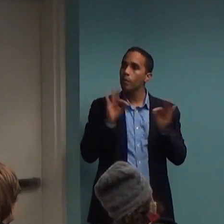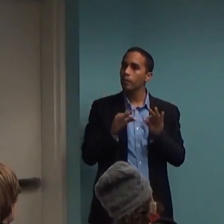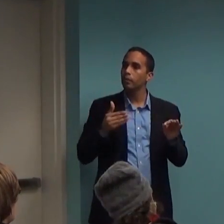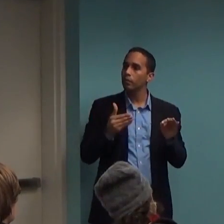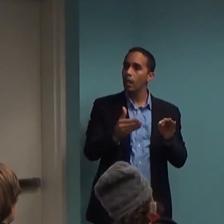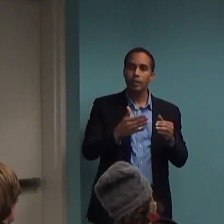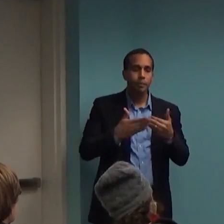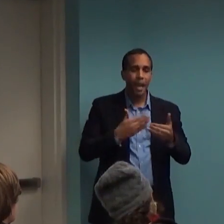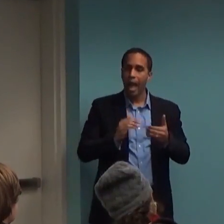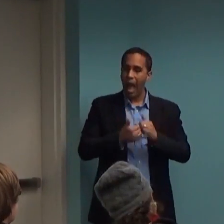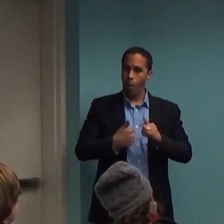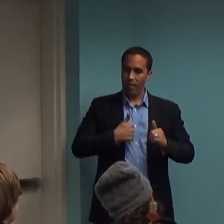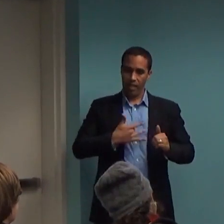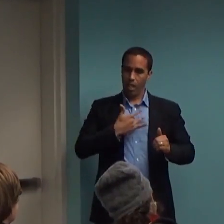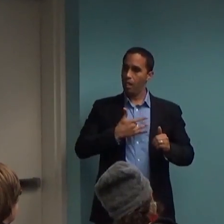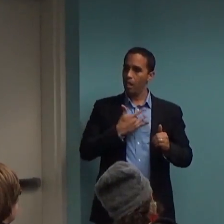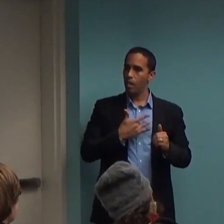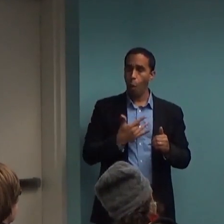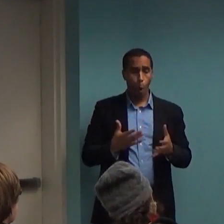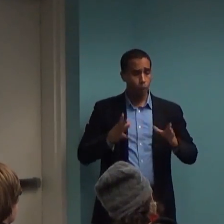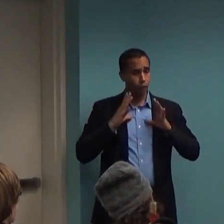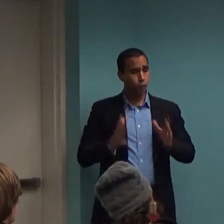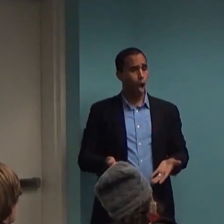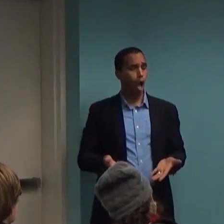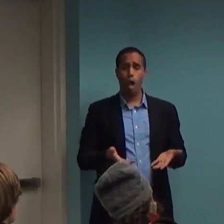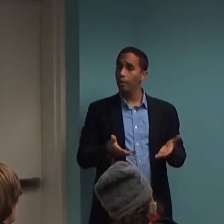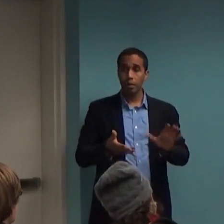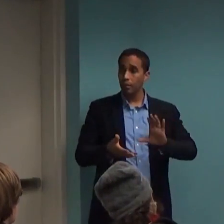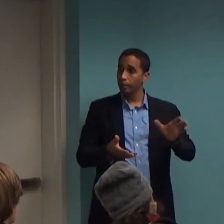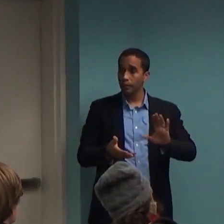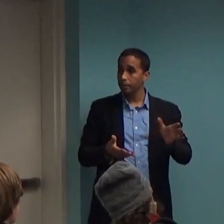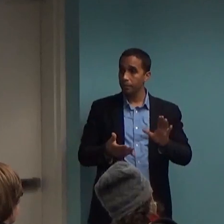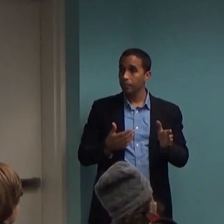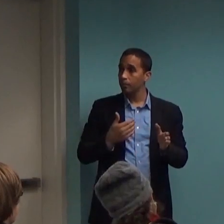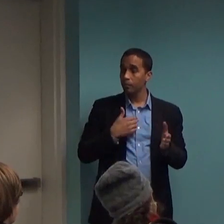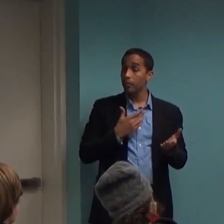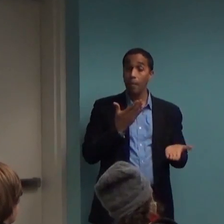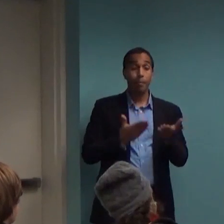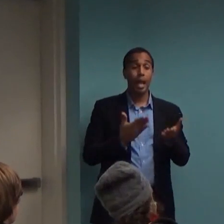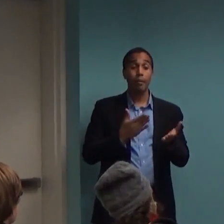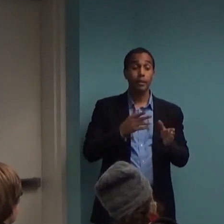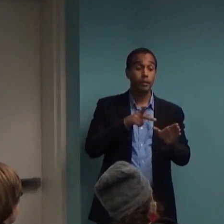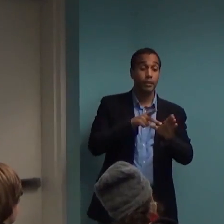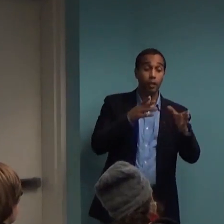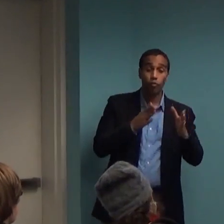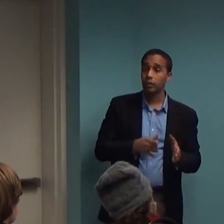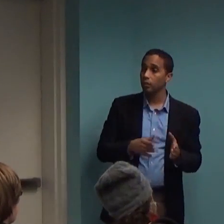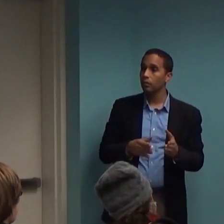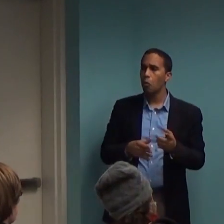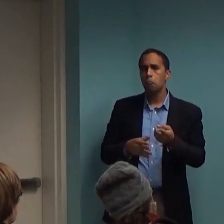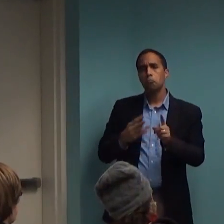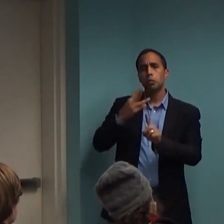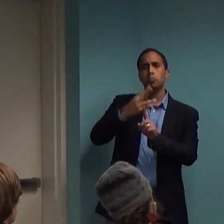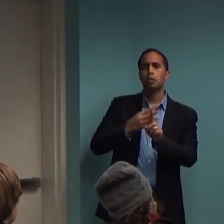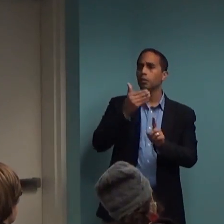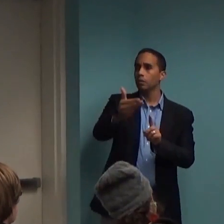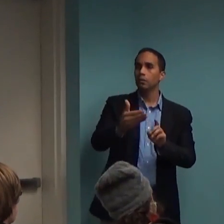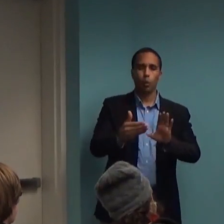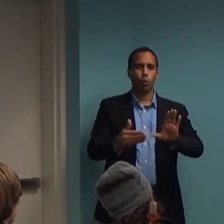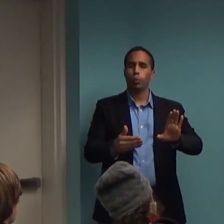frequent visits than might be suggested by the psychiatrist. Psychiatrists might say, you know what, you don't need to come for six months. You might say, no, you know what, it would be better if I